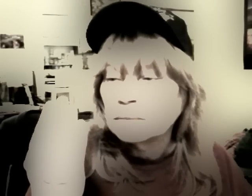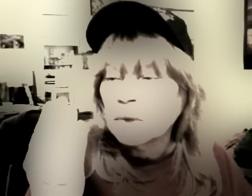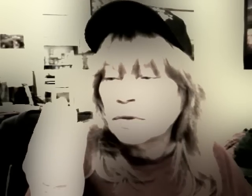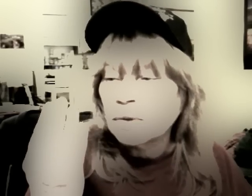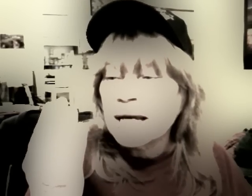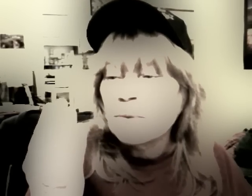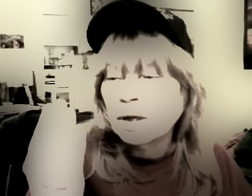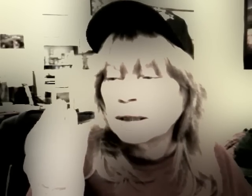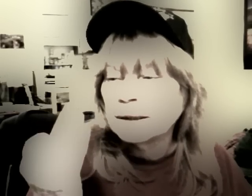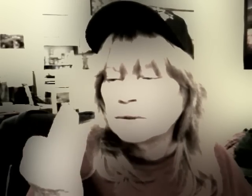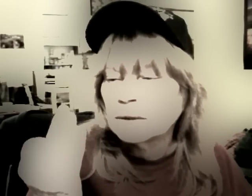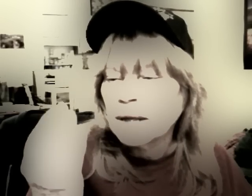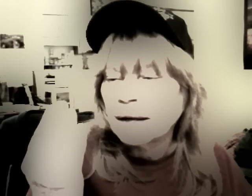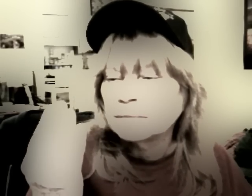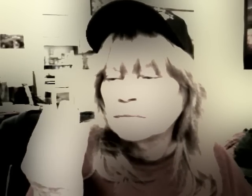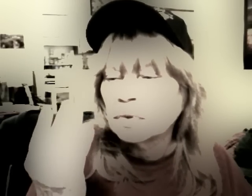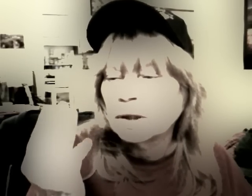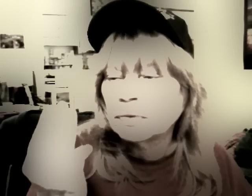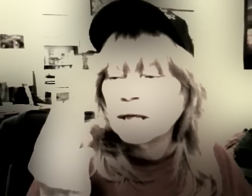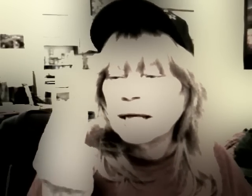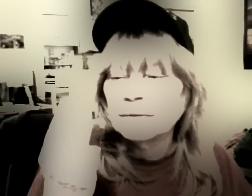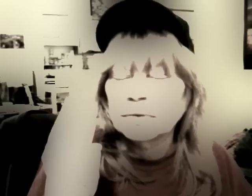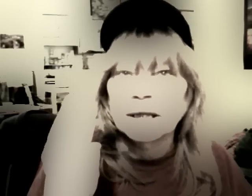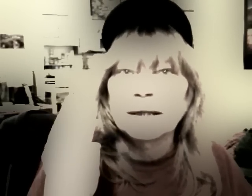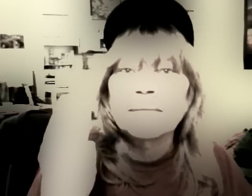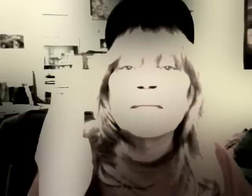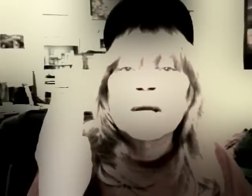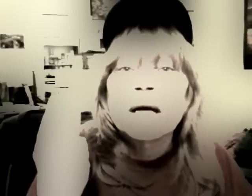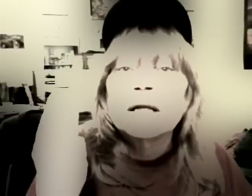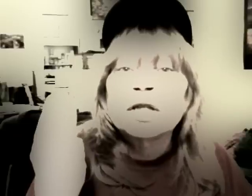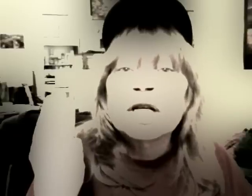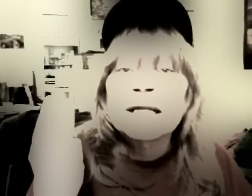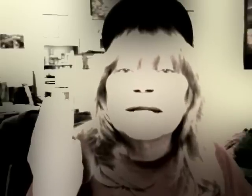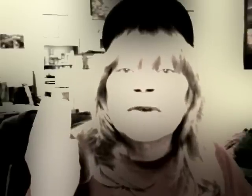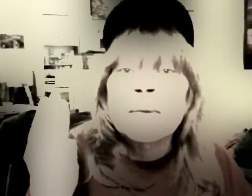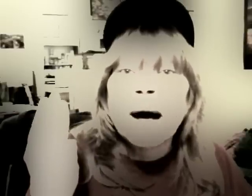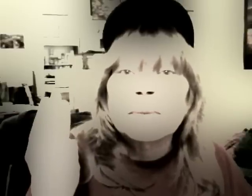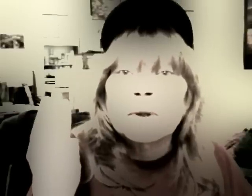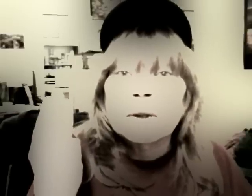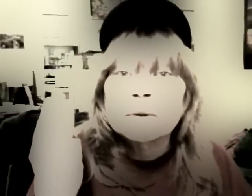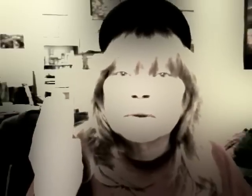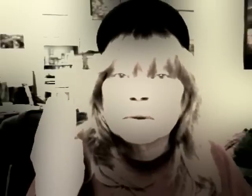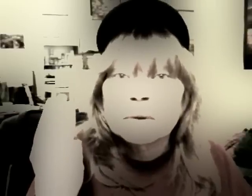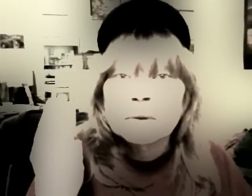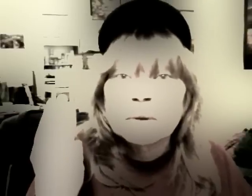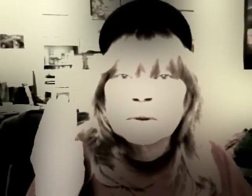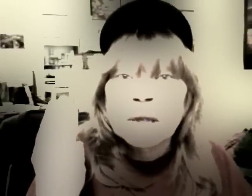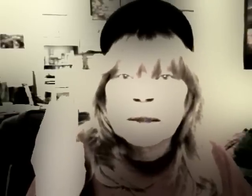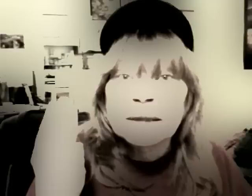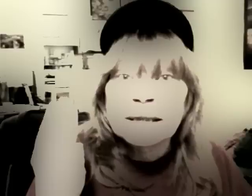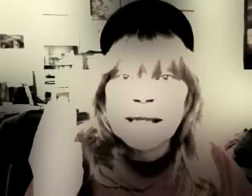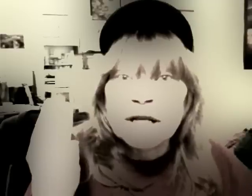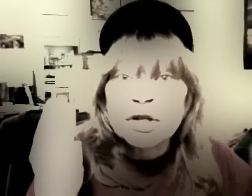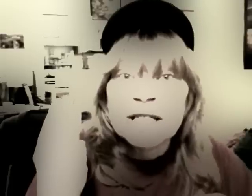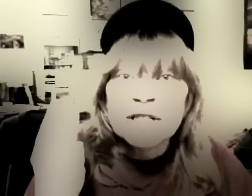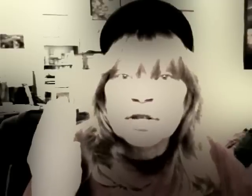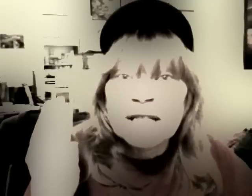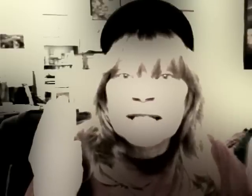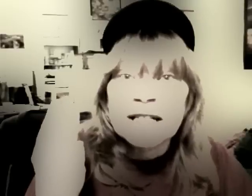three, learn and live on Bible, that your teacher is teaching